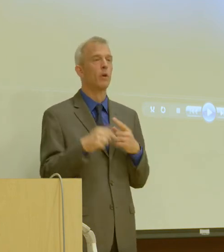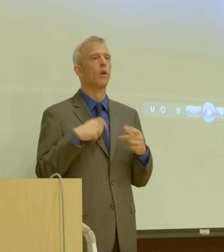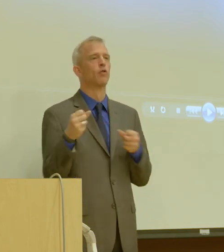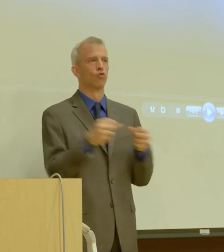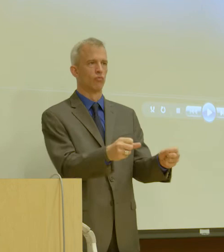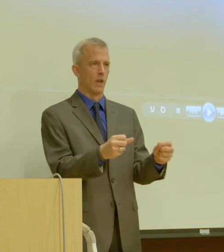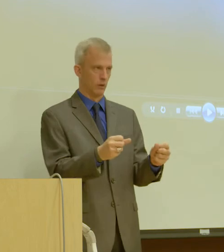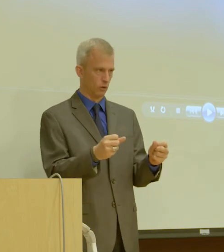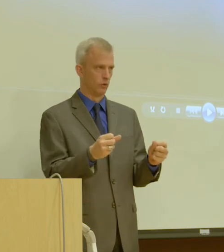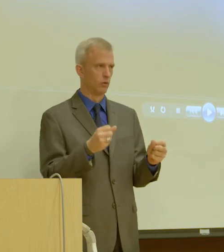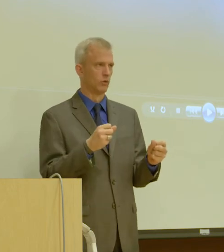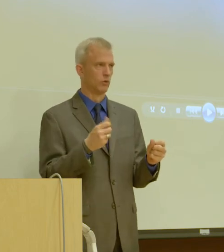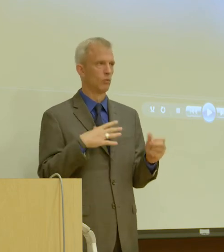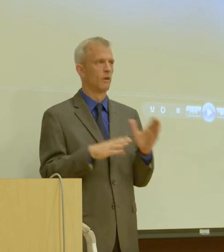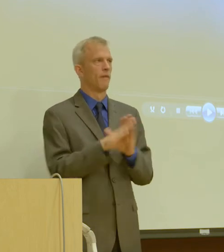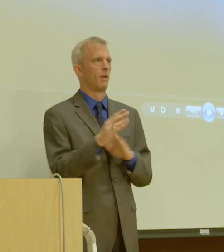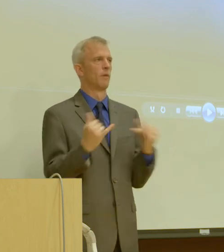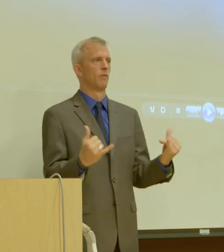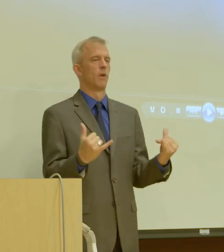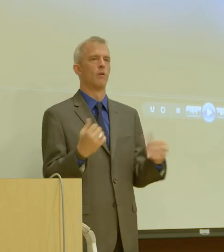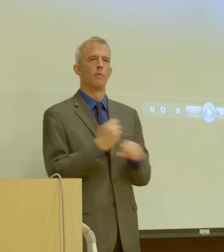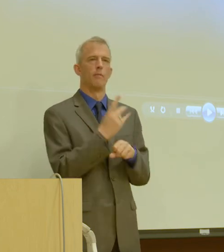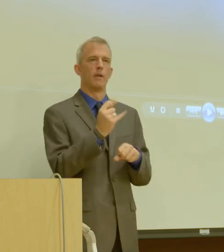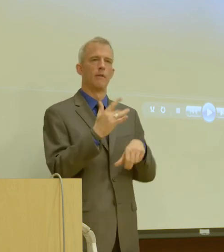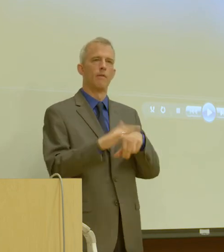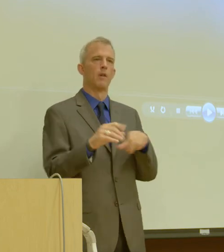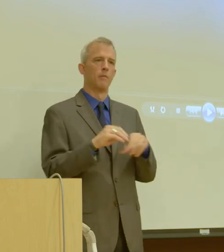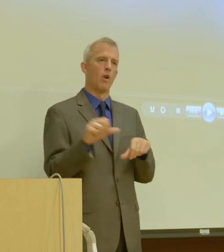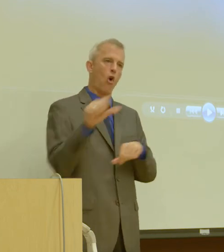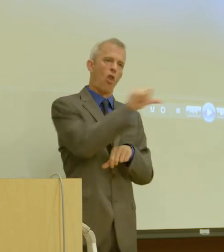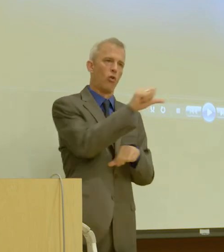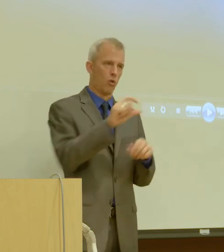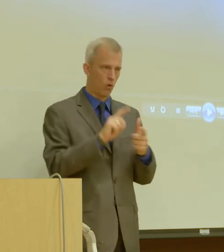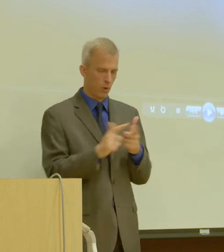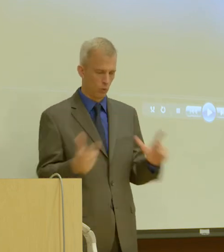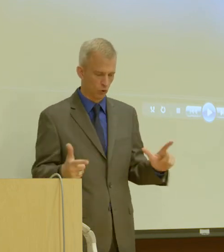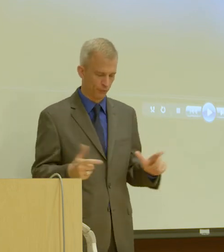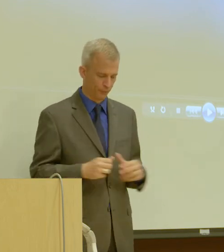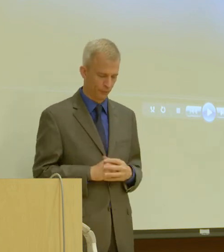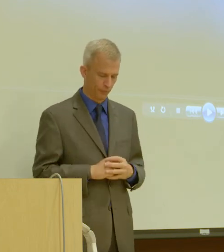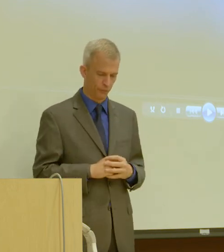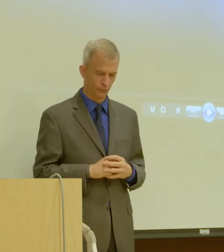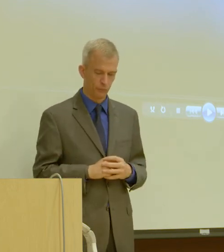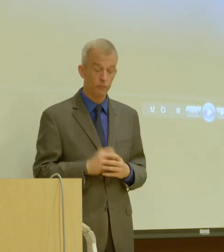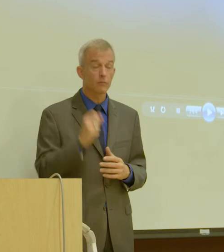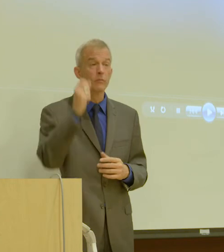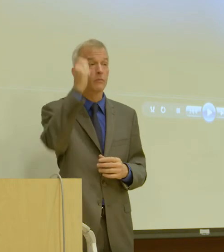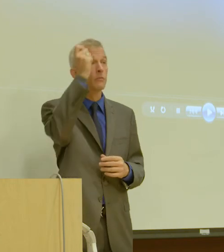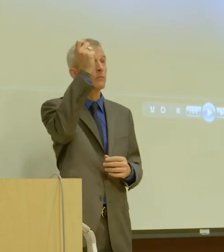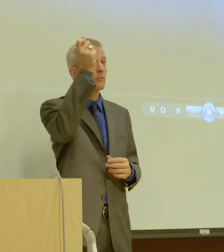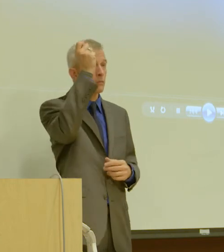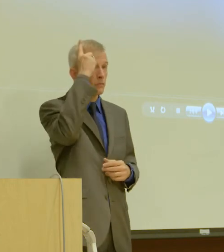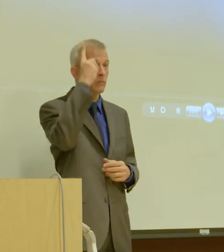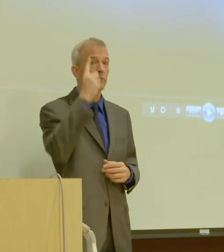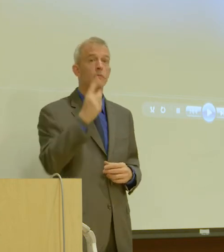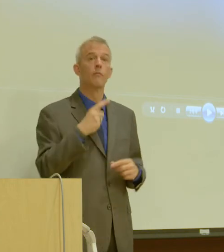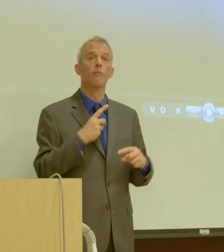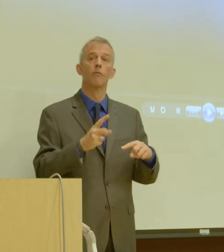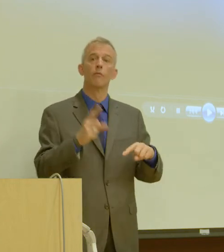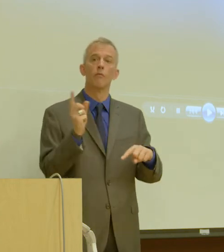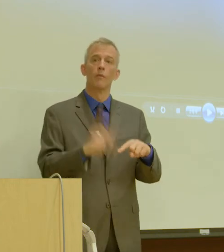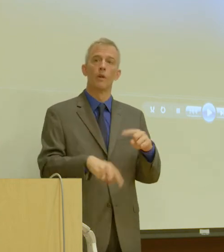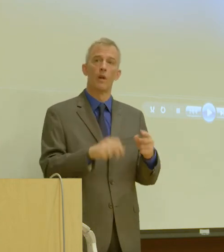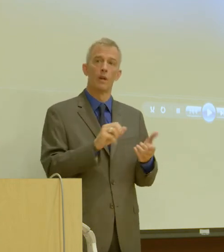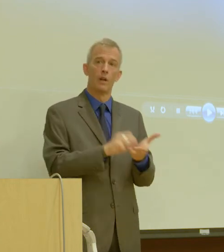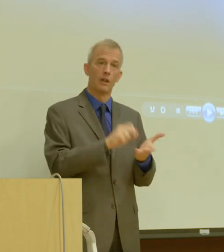development at the present time that will make it available in other languages. You cannot send video or